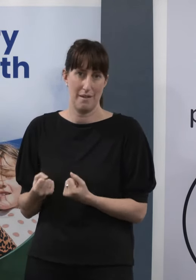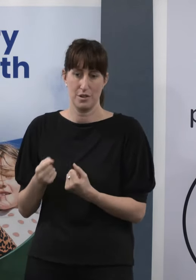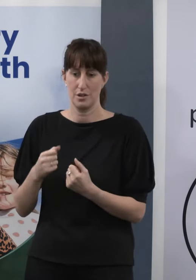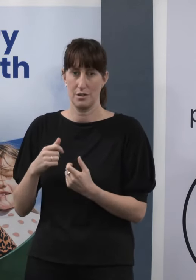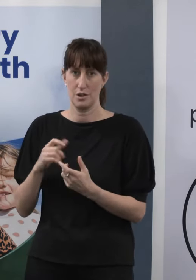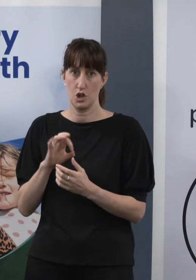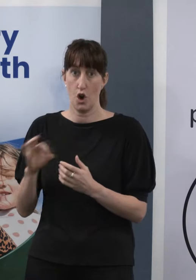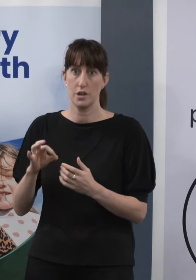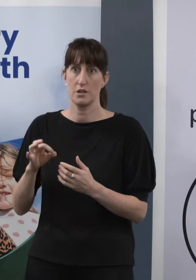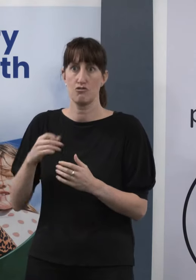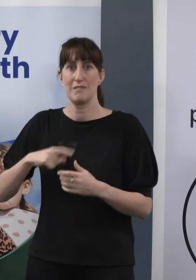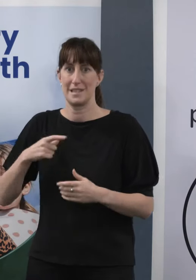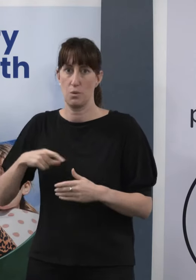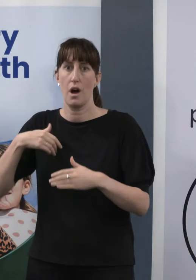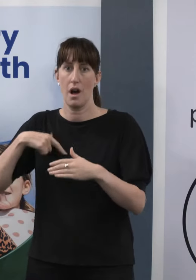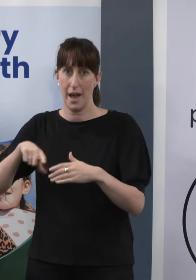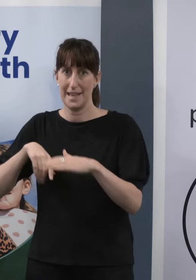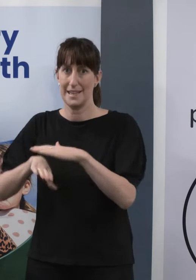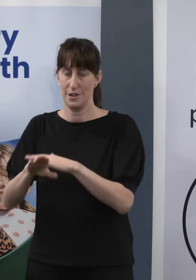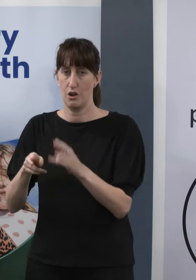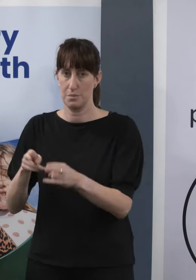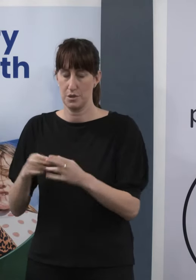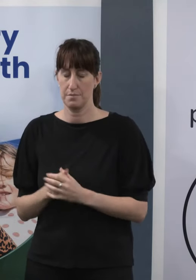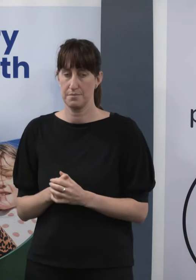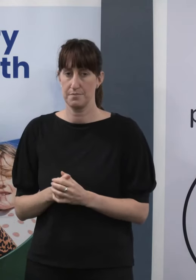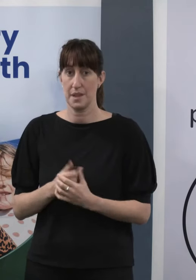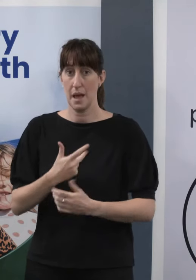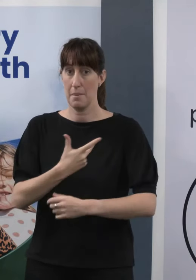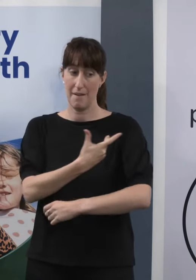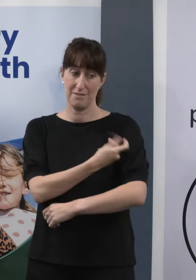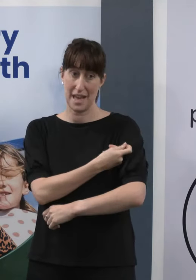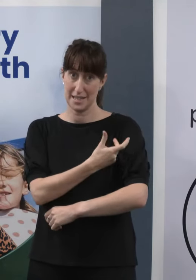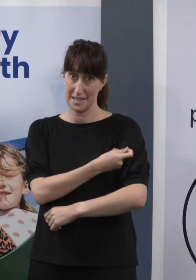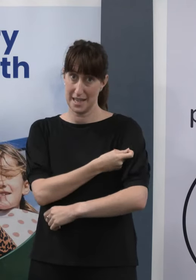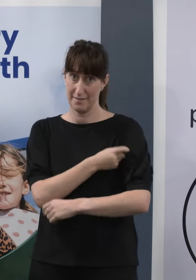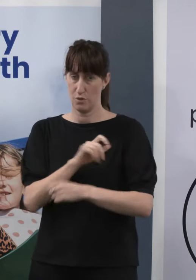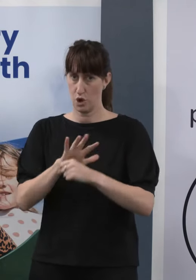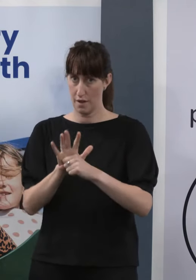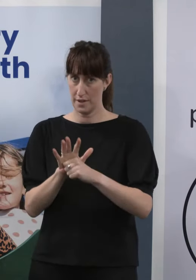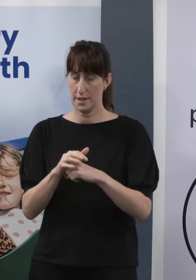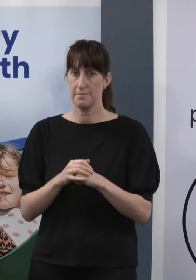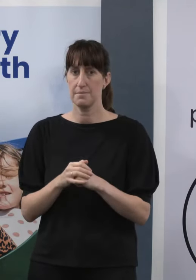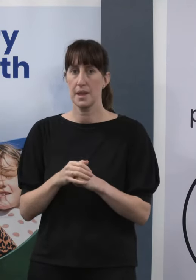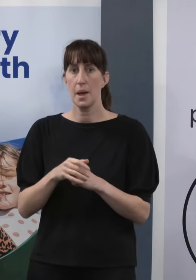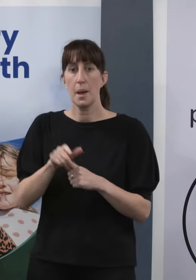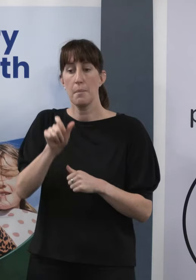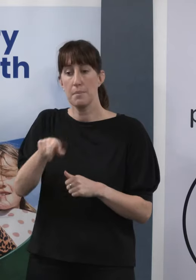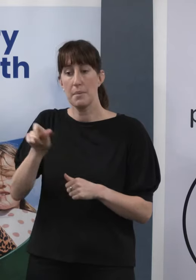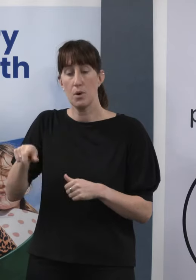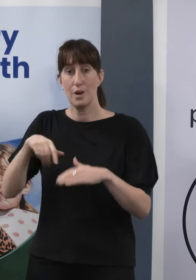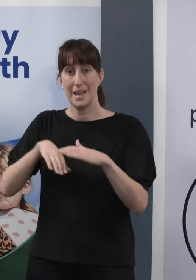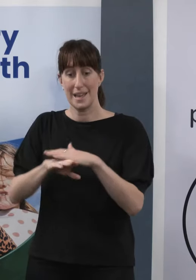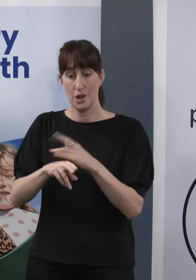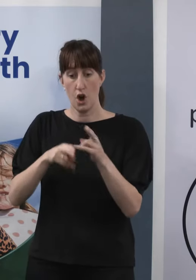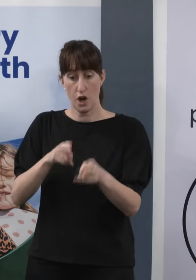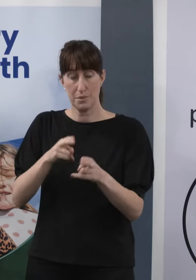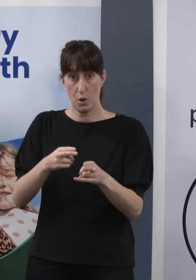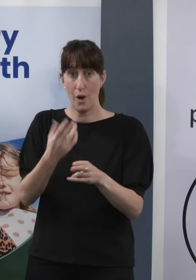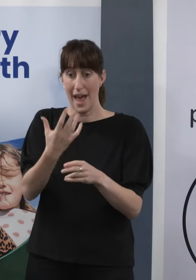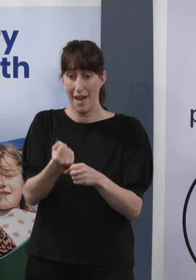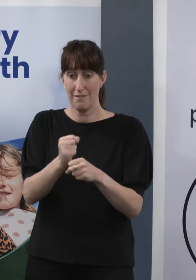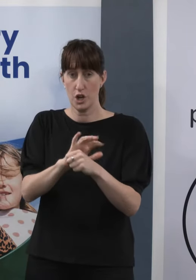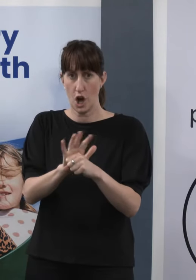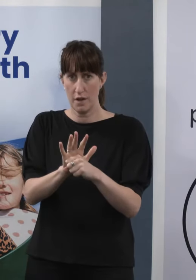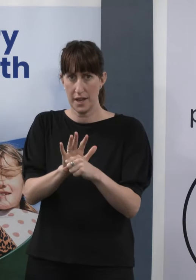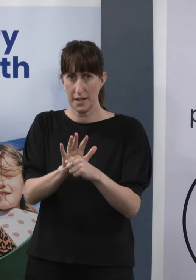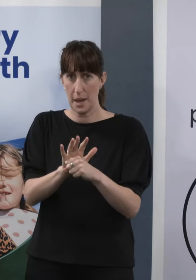In regard to vaccination, the data shows that for those that have been hospitalised with COVID and are not